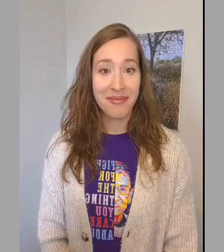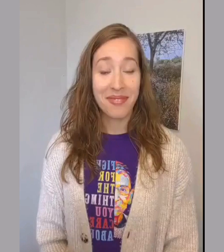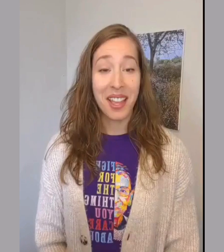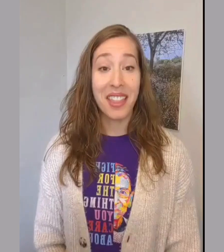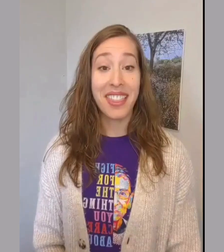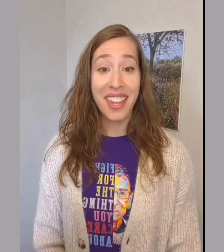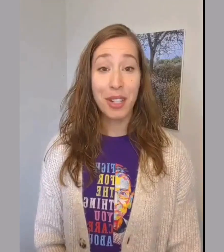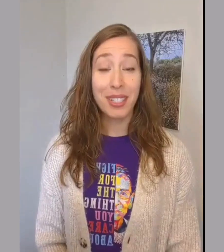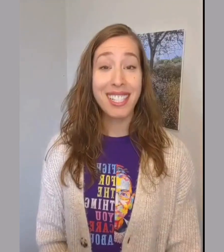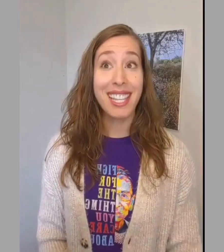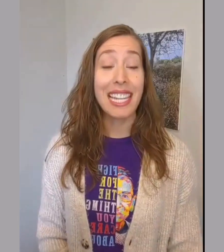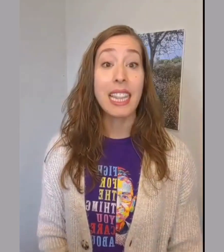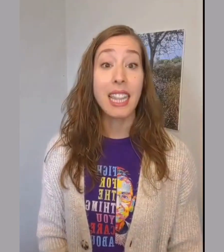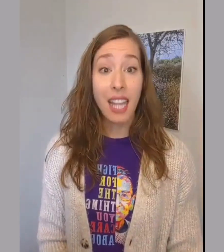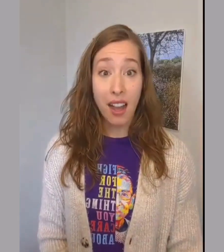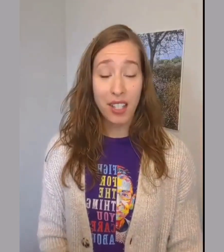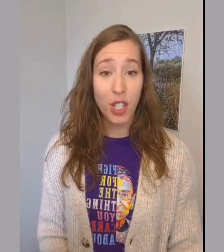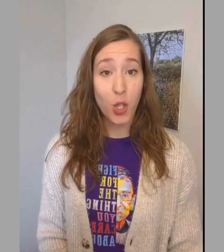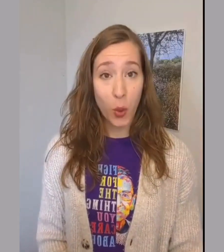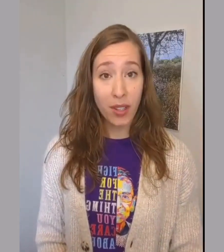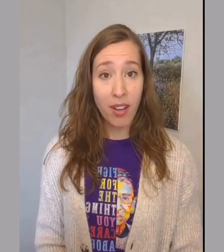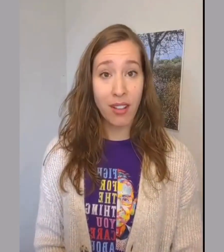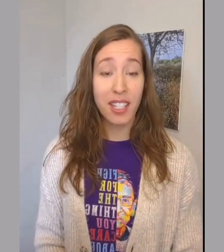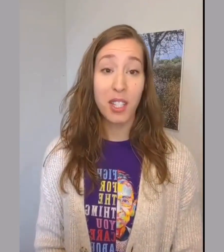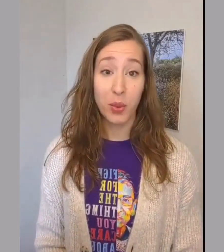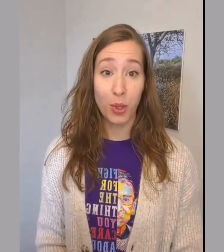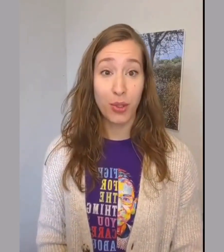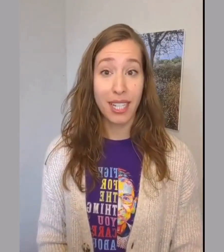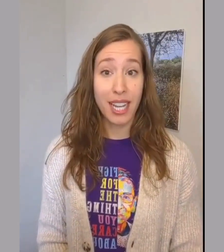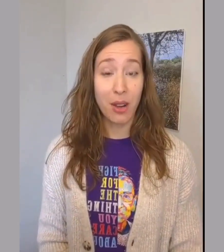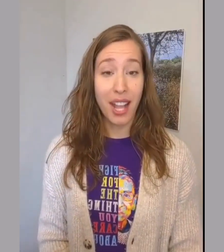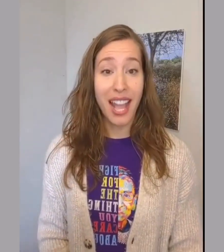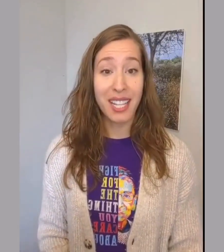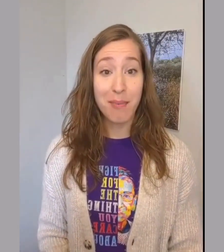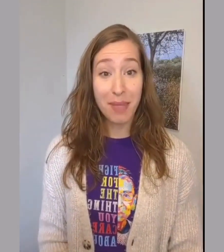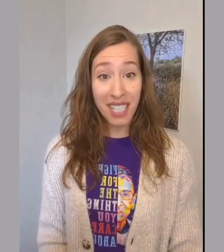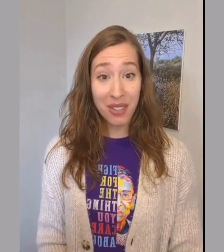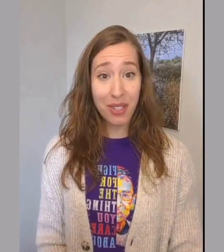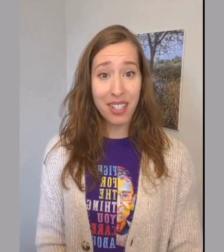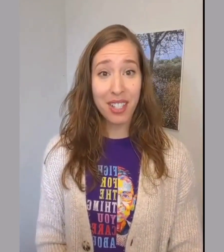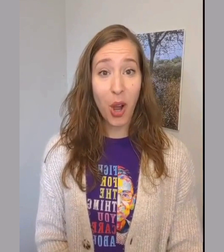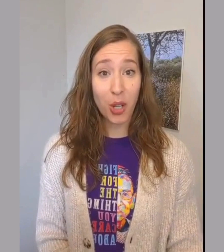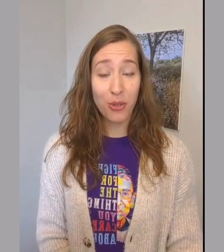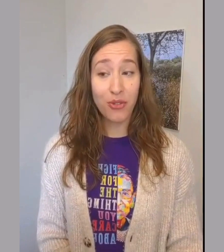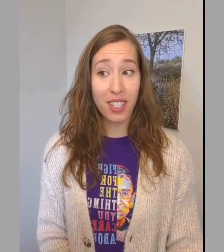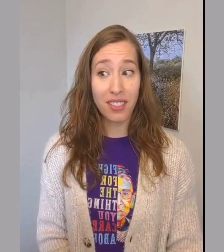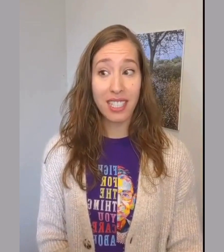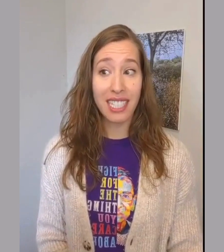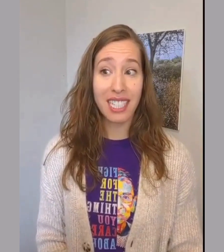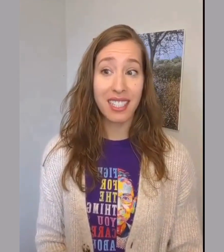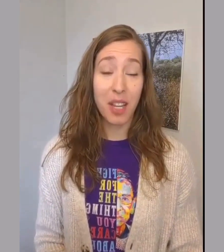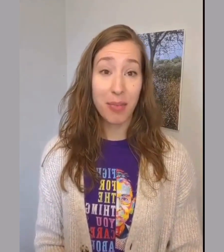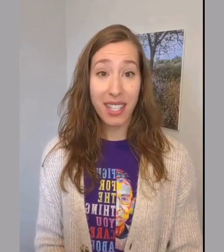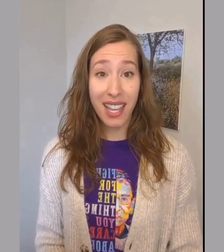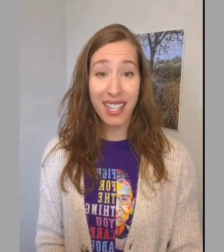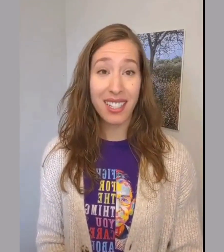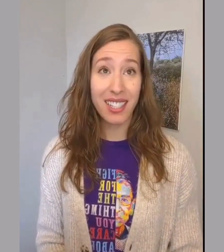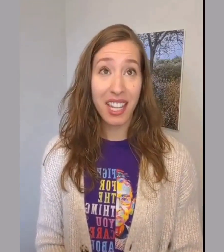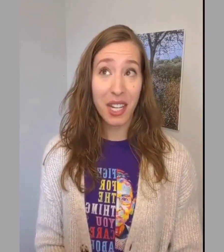There is a lot going on in the world right now and many of us are feeling upset, scared,